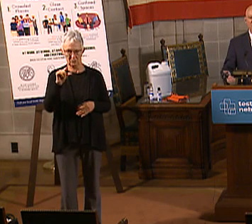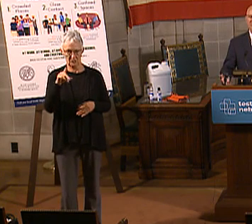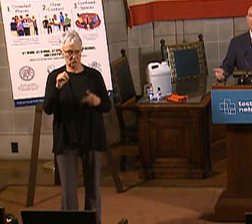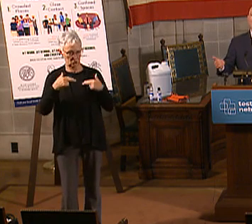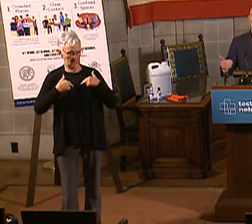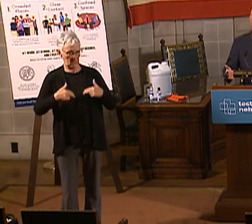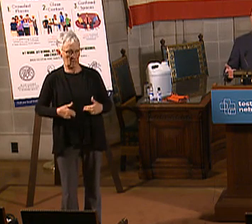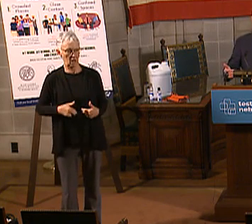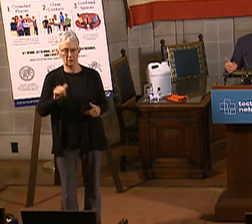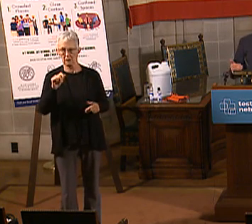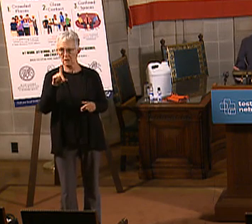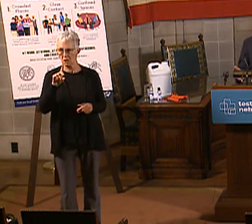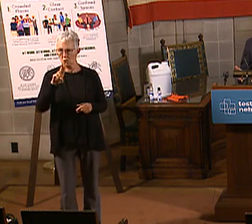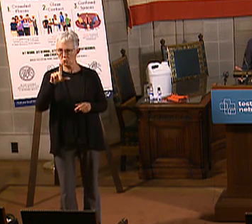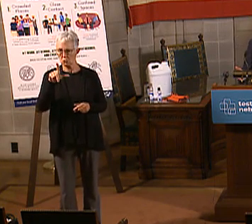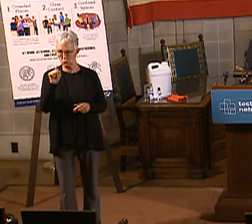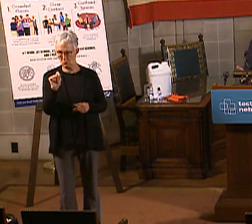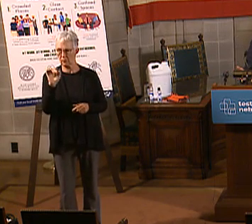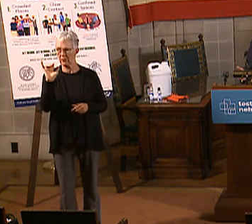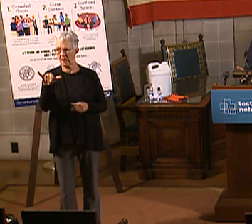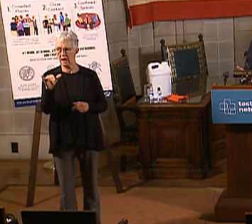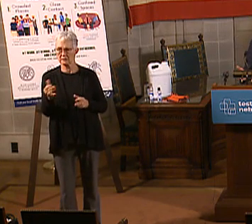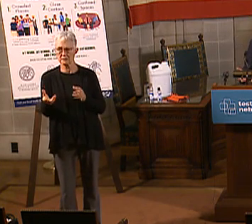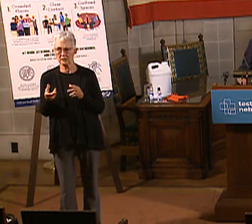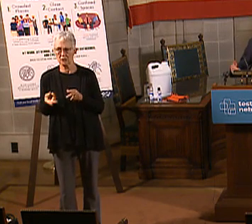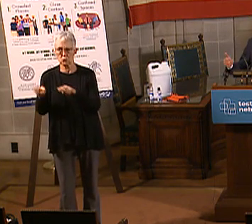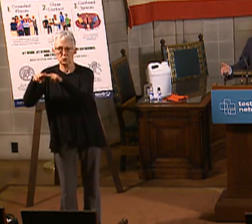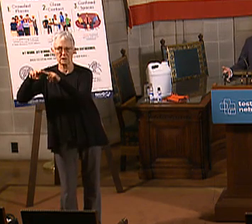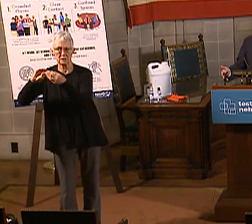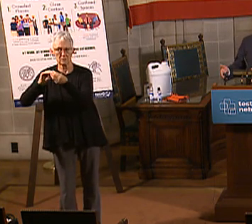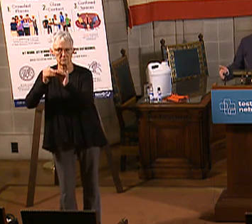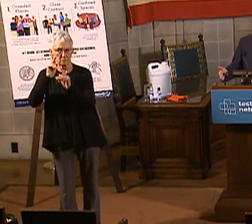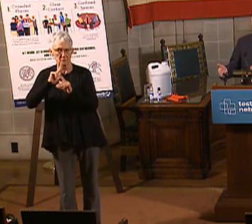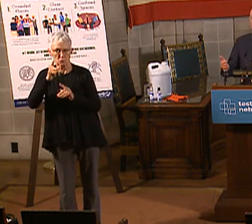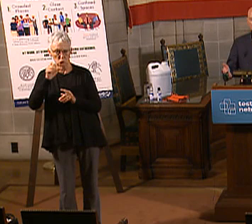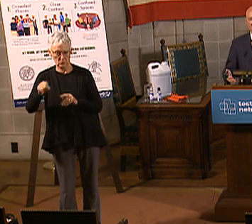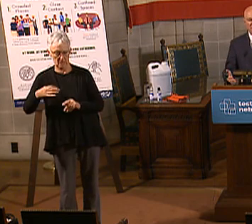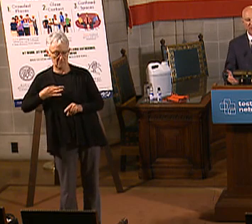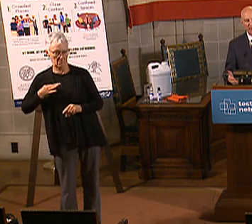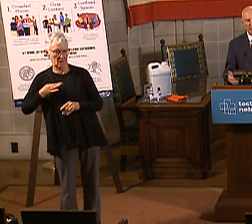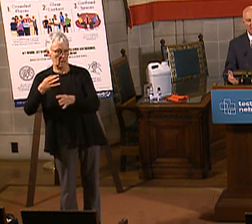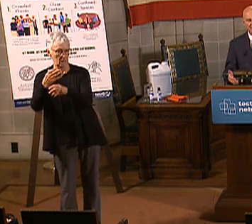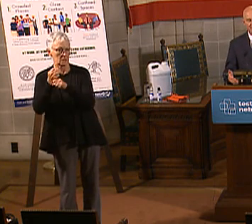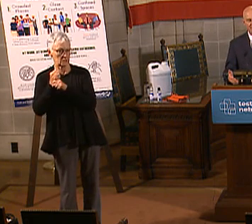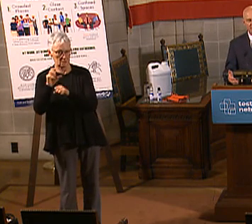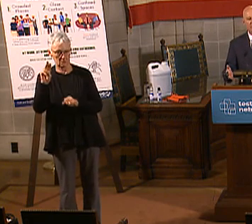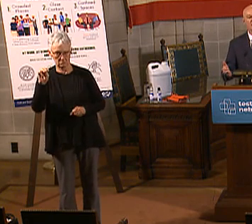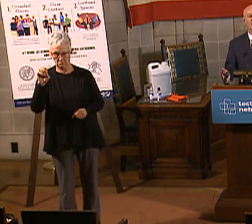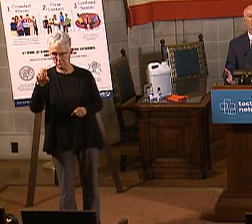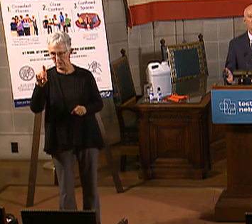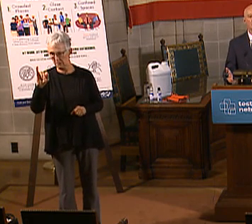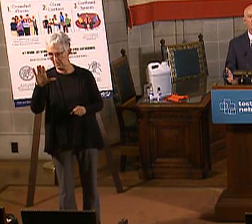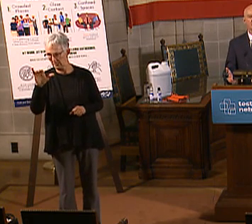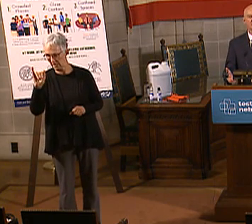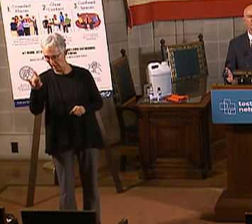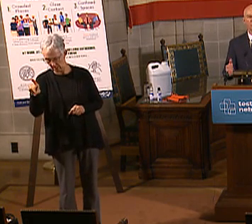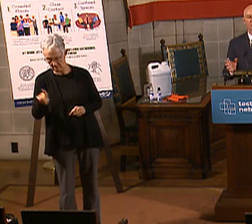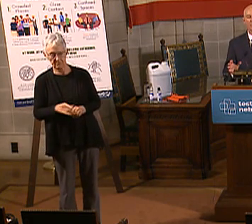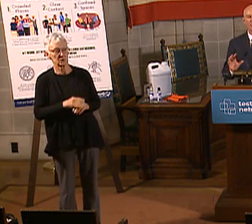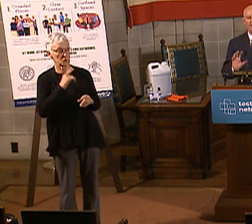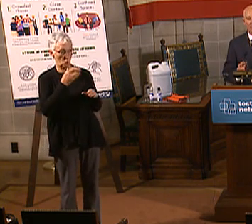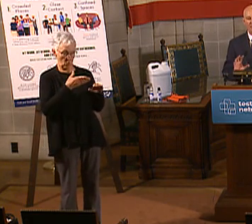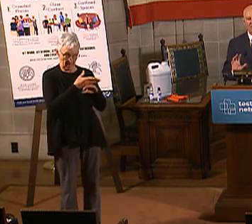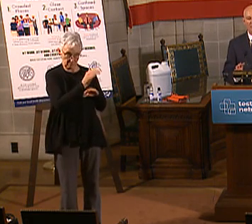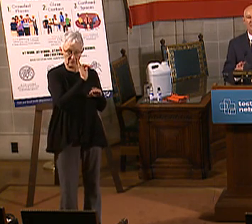So just to remind everybody where we are is that after the voters approved Medicaid expansion here in Nebraska, the Department of Health and Human Services